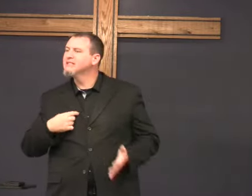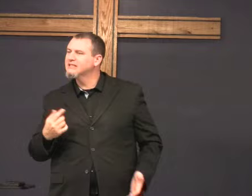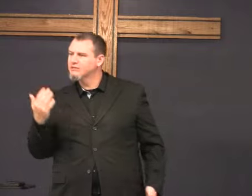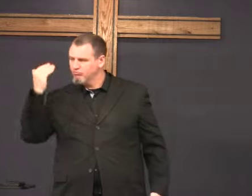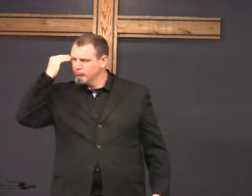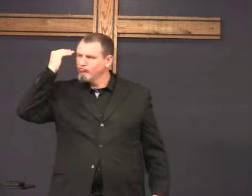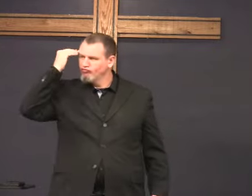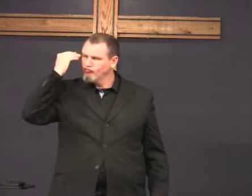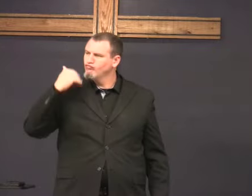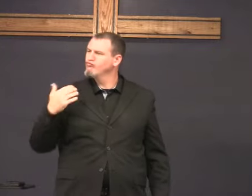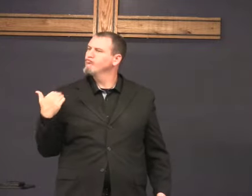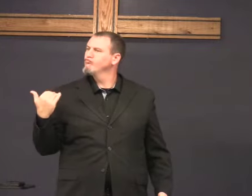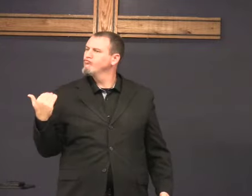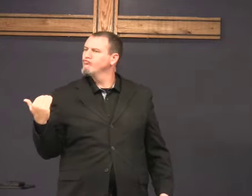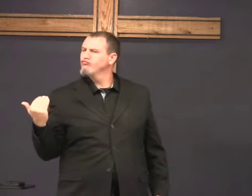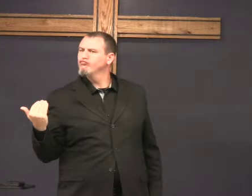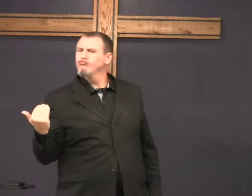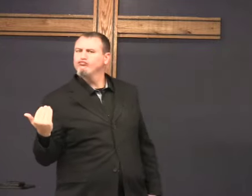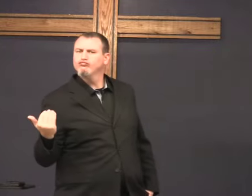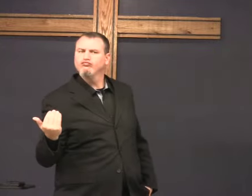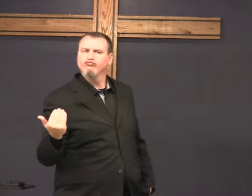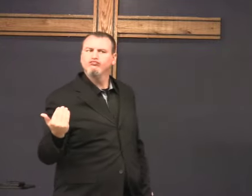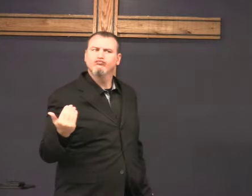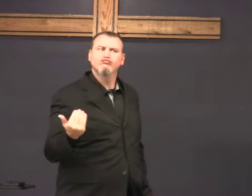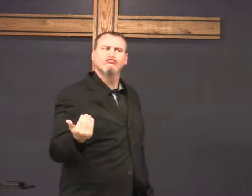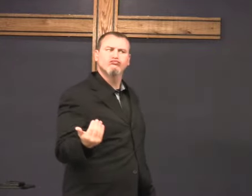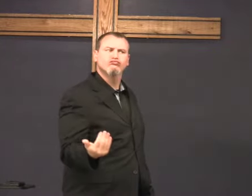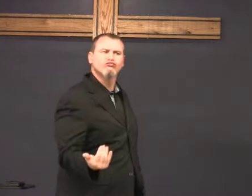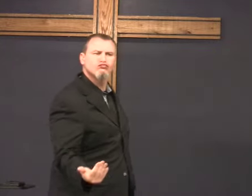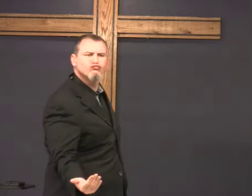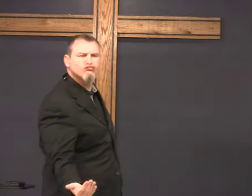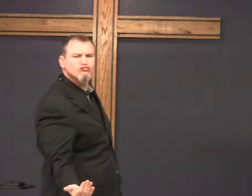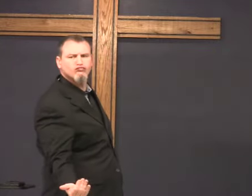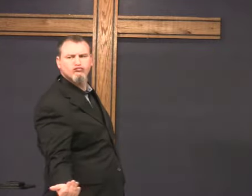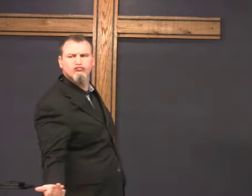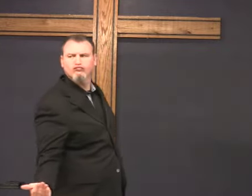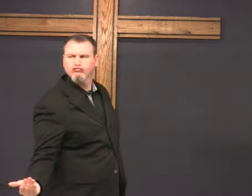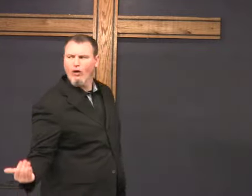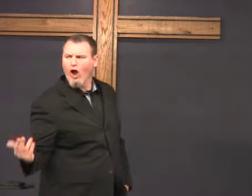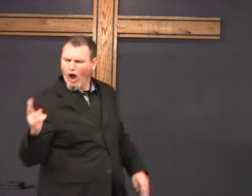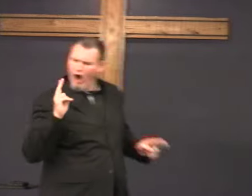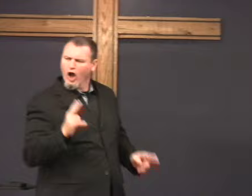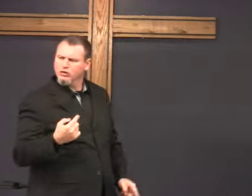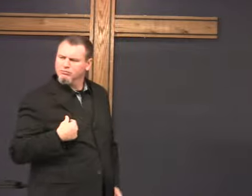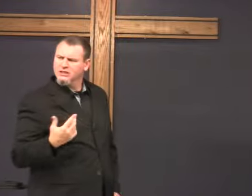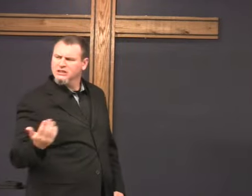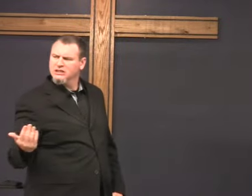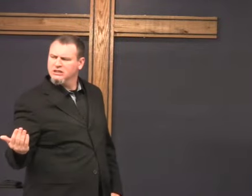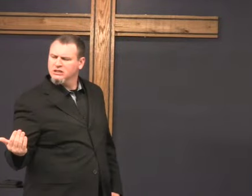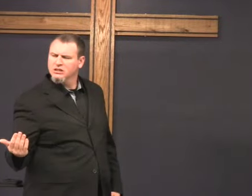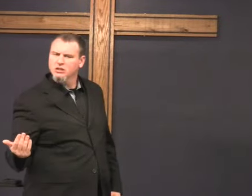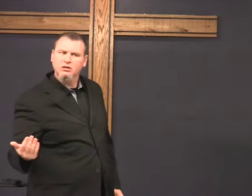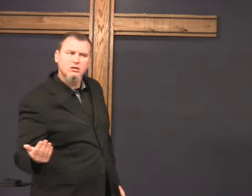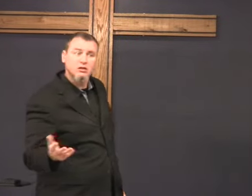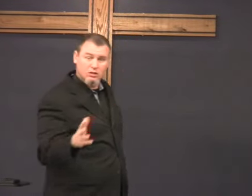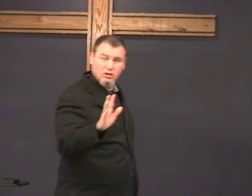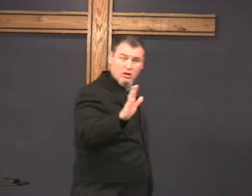Please notice me, please ignore me, honor